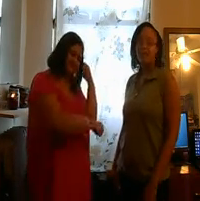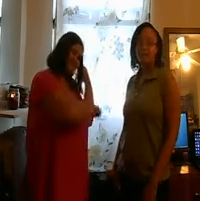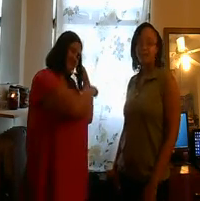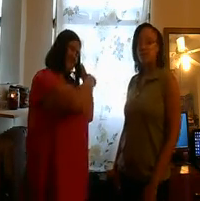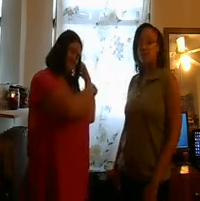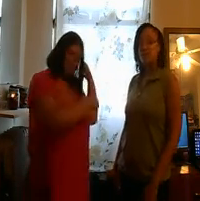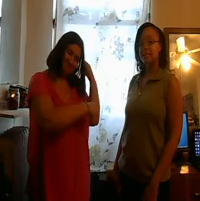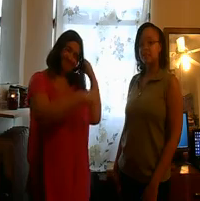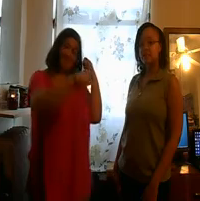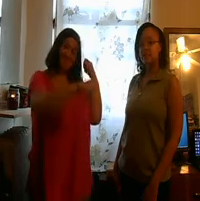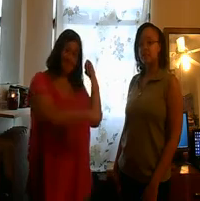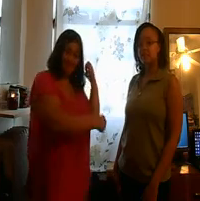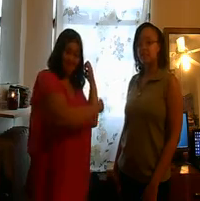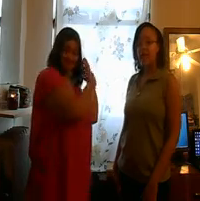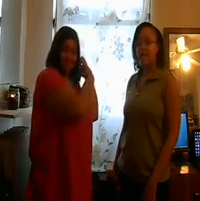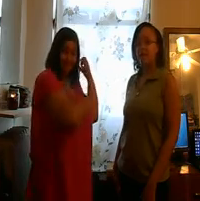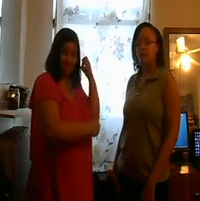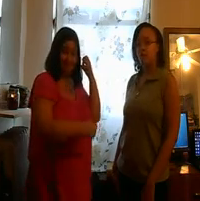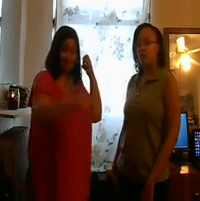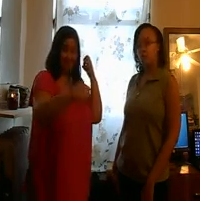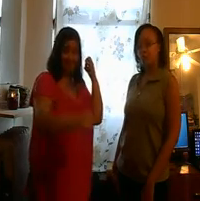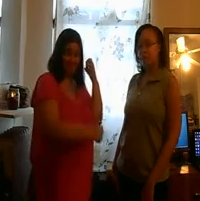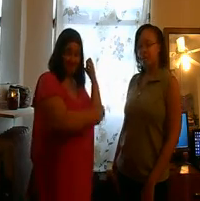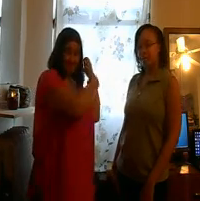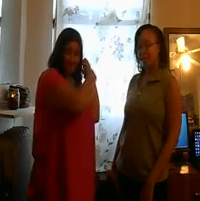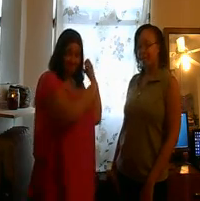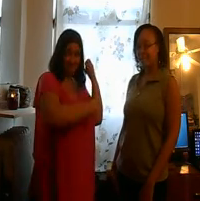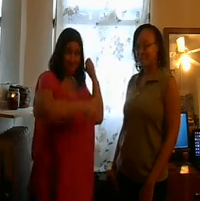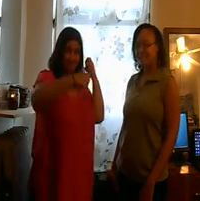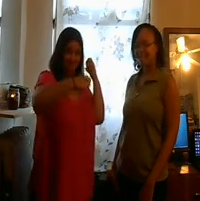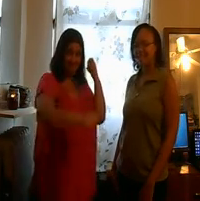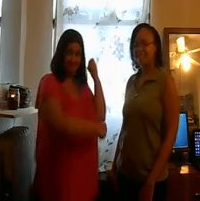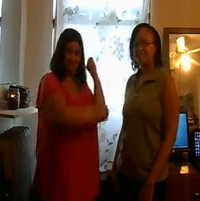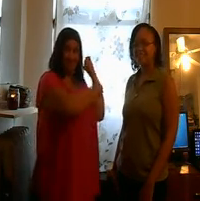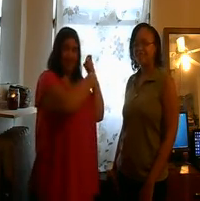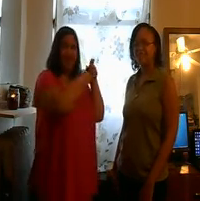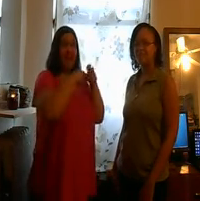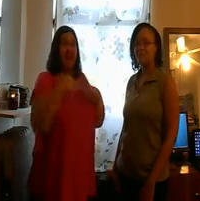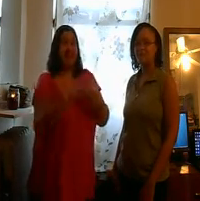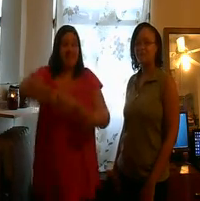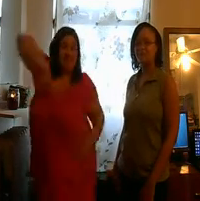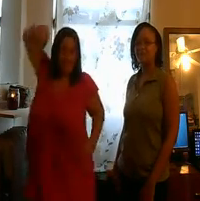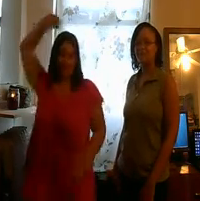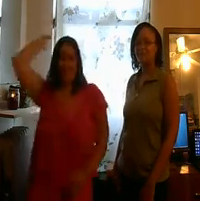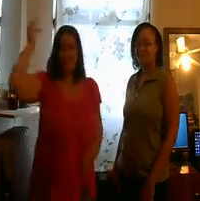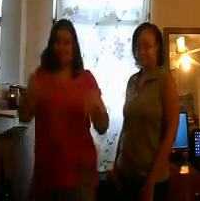old school slow jams and old blue eyes, Frank Sinatra. I like dancing freestyle.